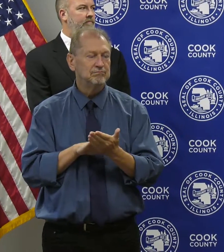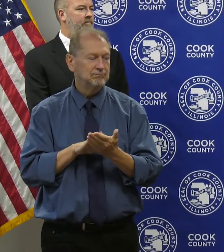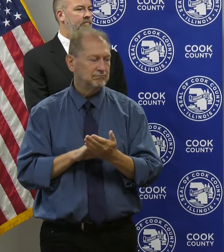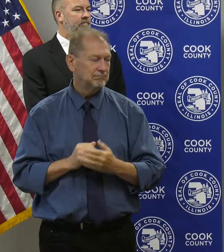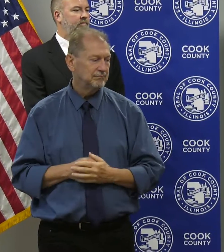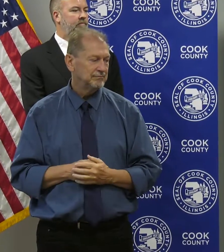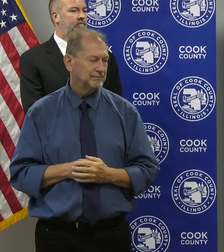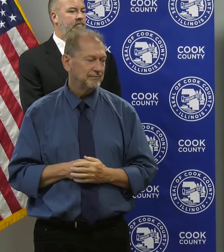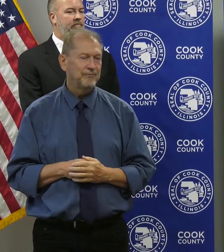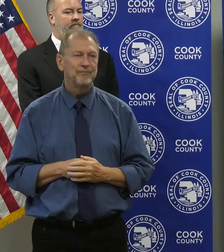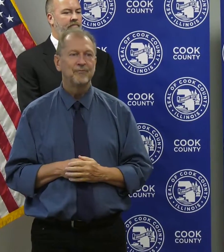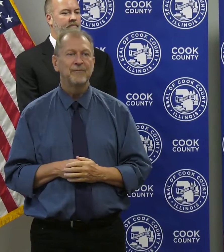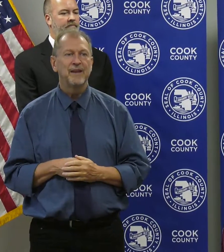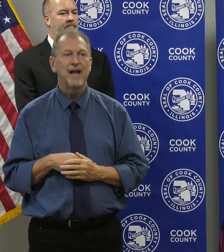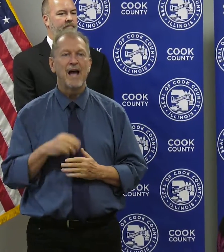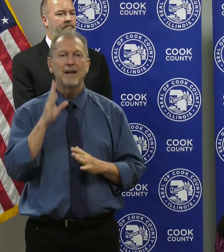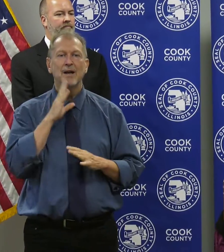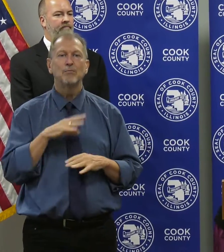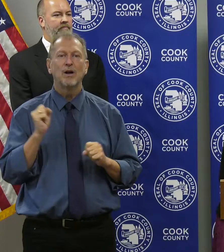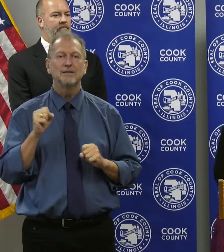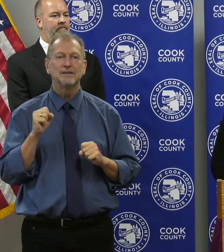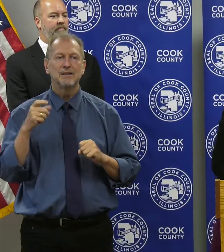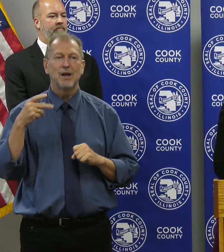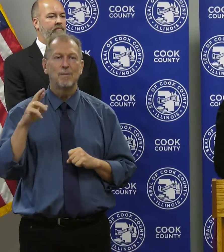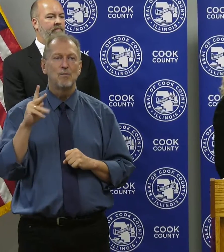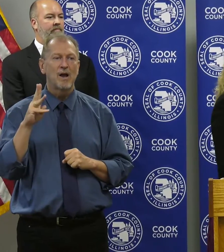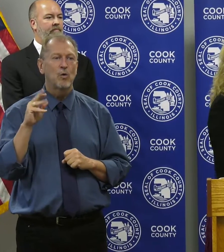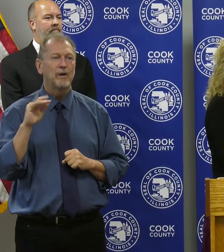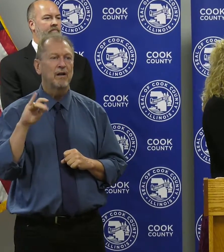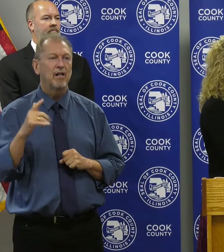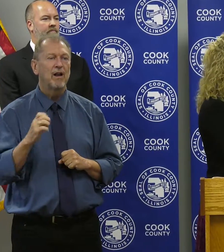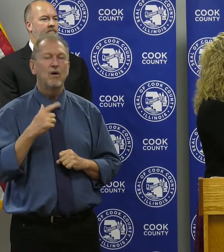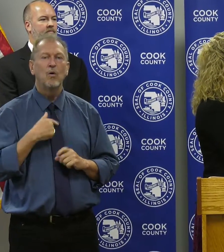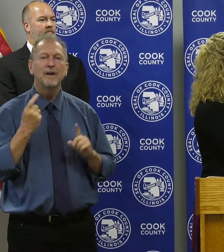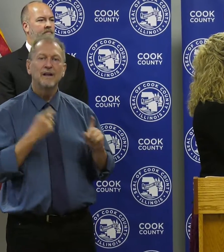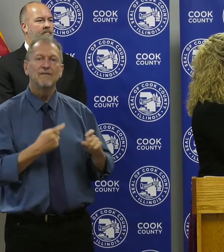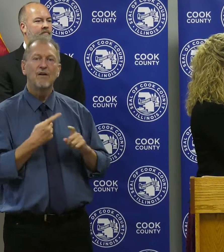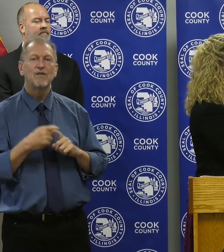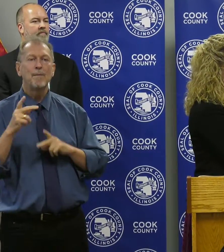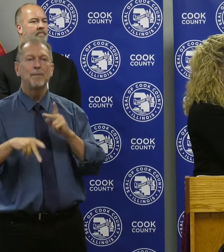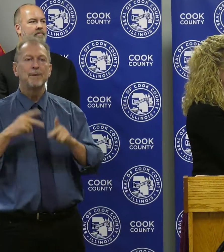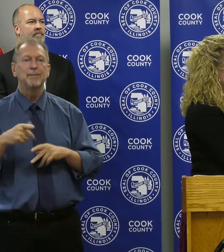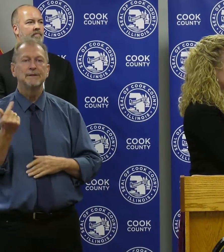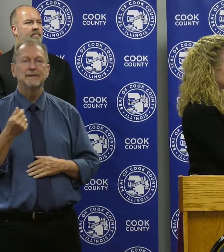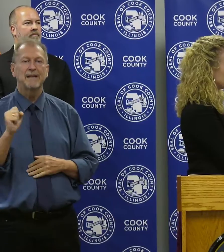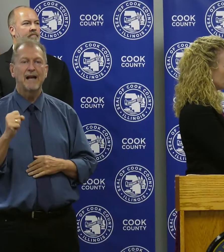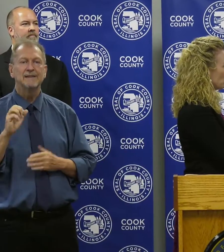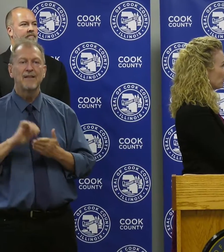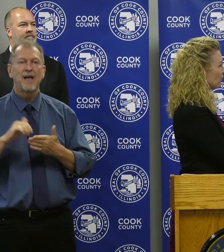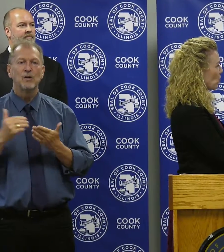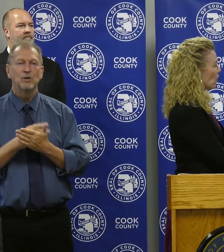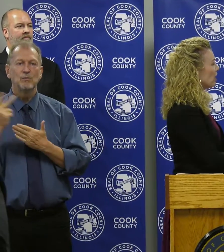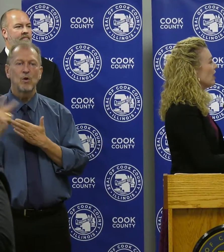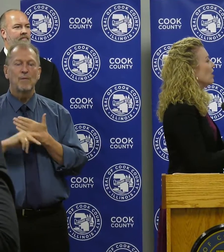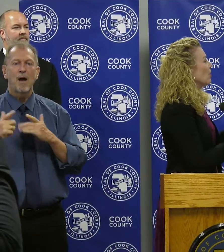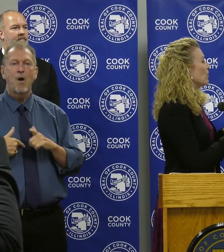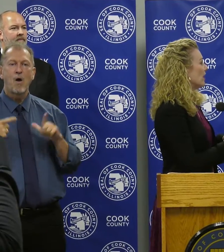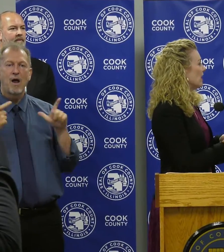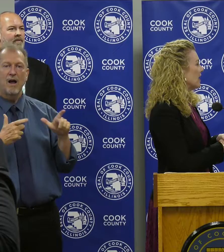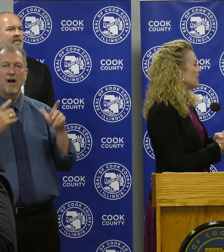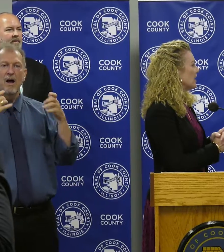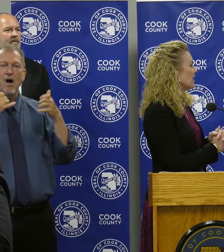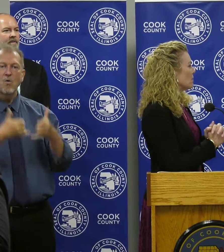President Preckwinkel I can invite you up. Without further ado, on behalf of People's Gas Energy Efficiency Program, I'd like to present you with this award,